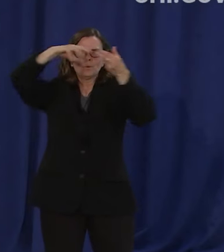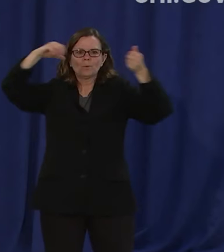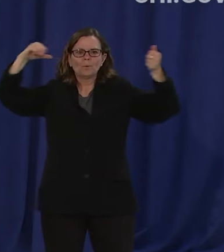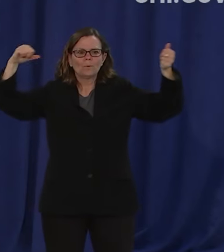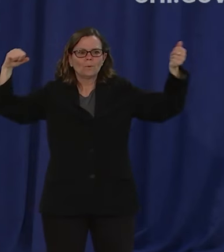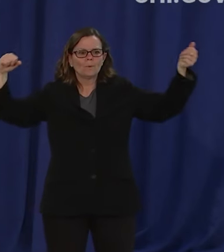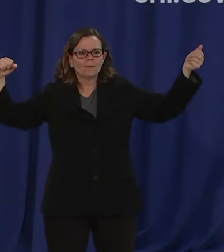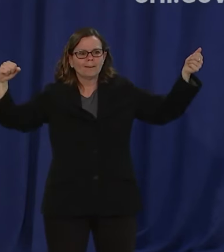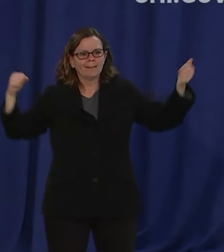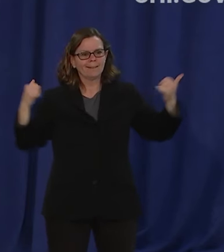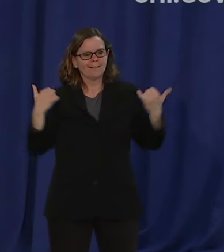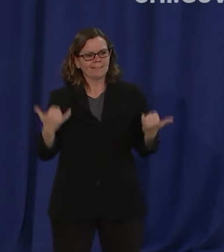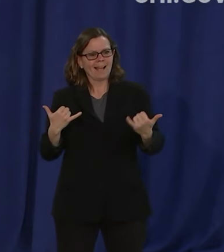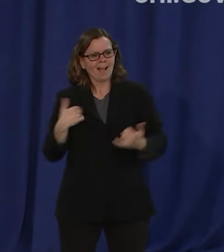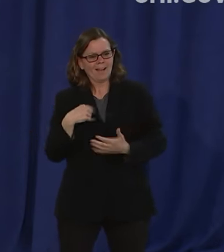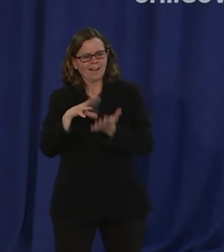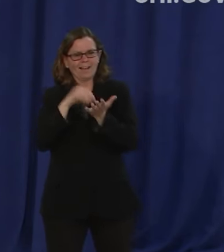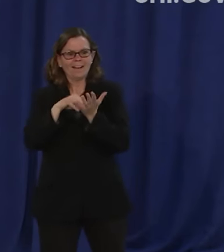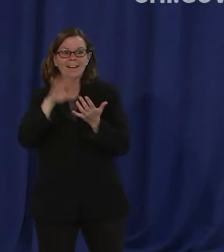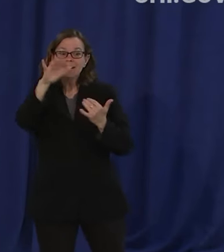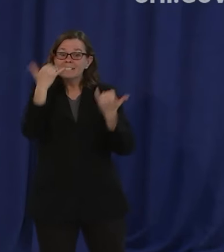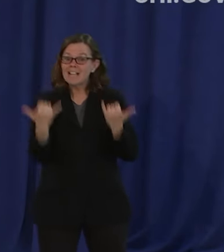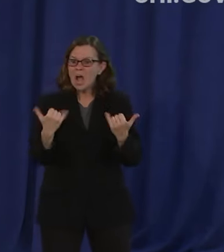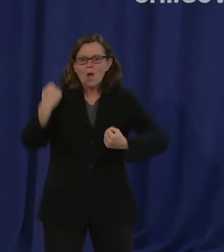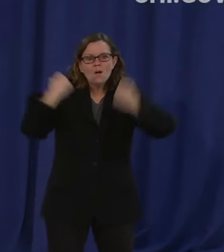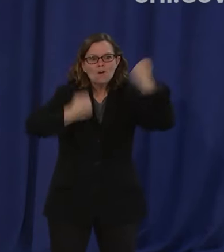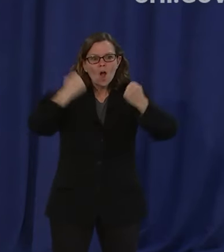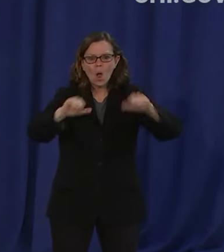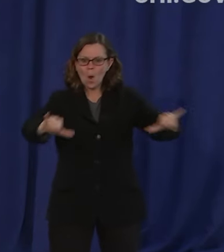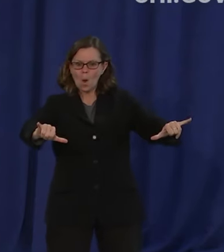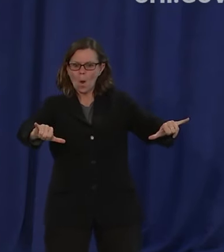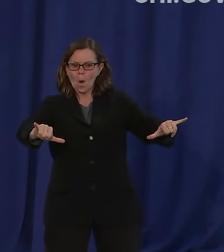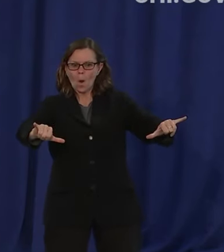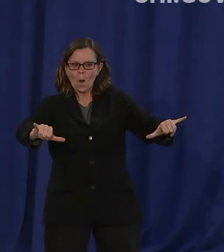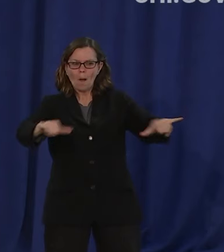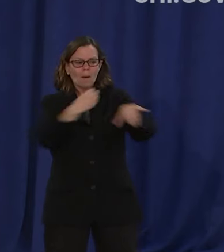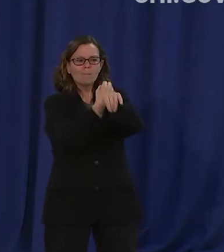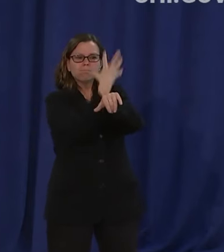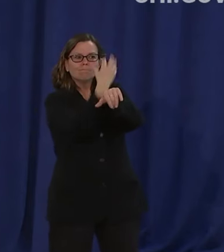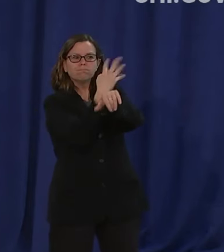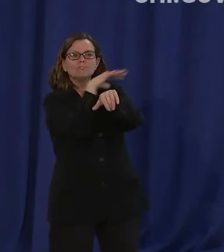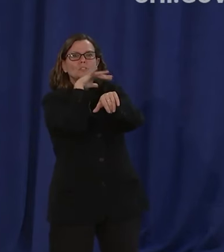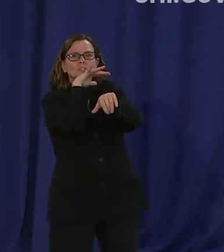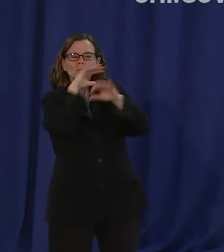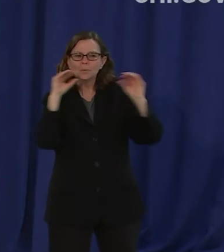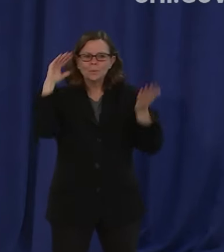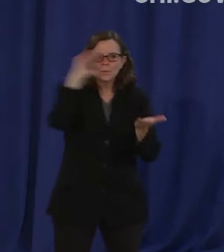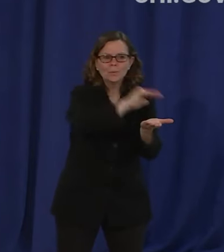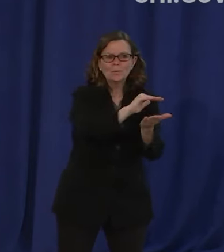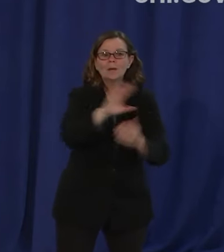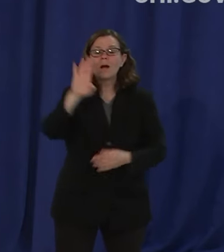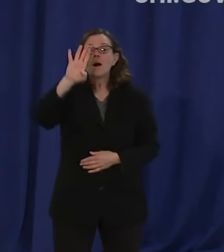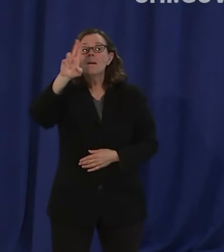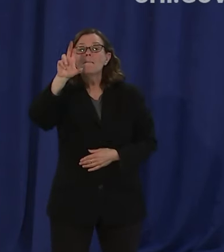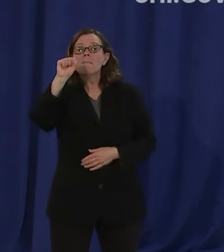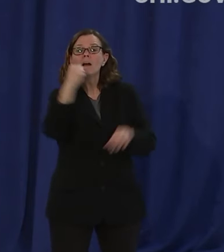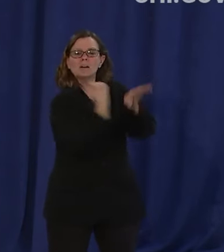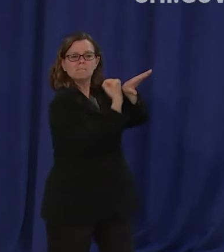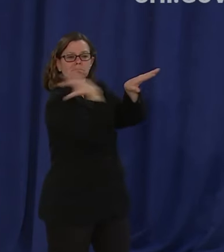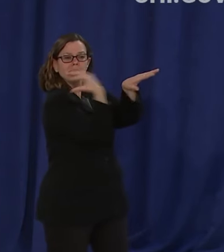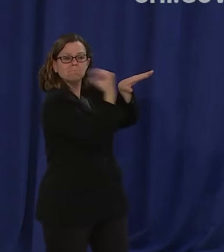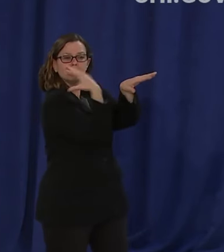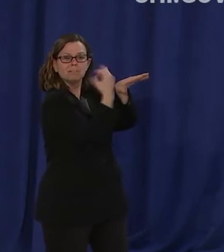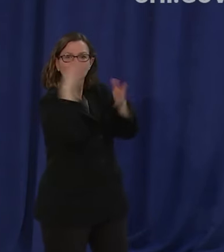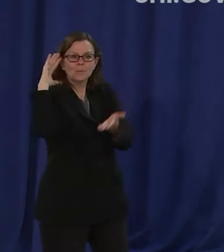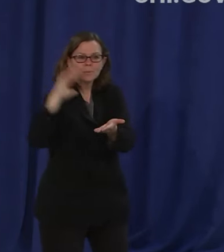road we don't have as many vehicles and that's primarily what it is although factories but we